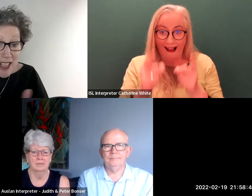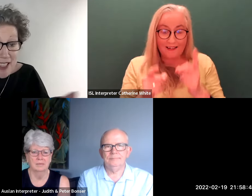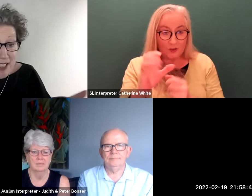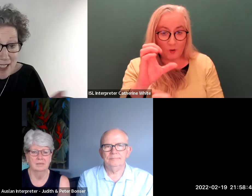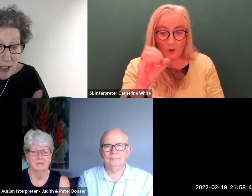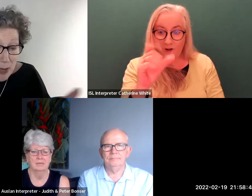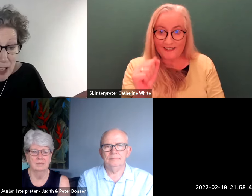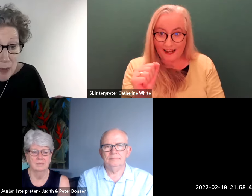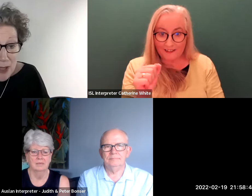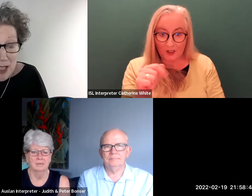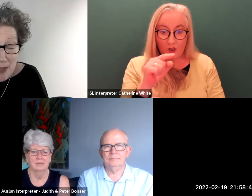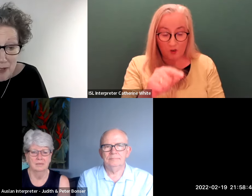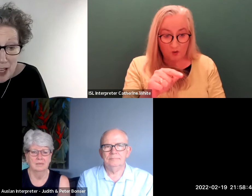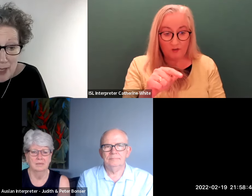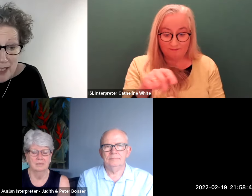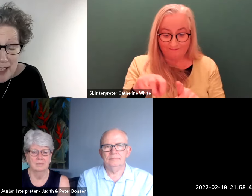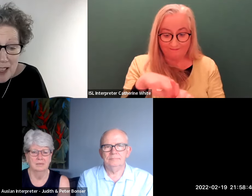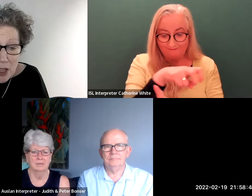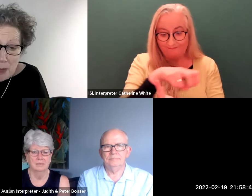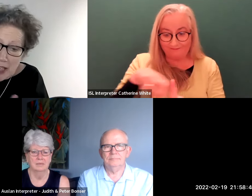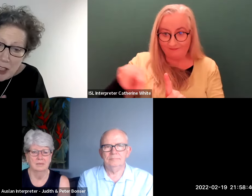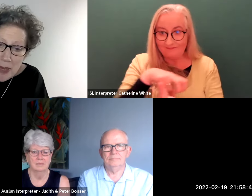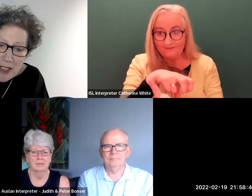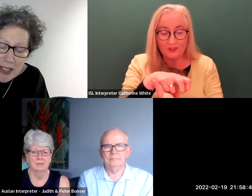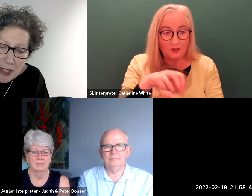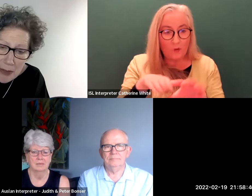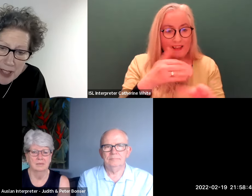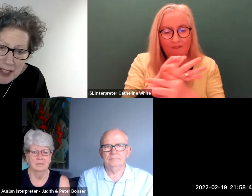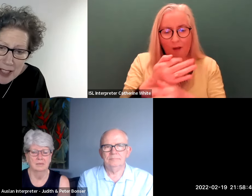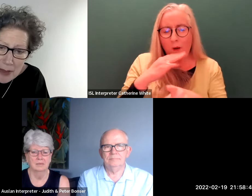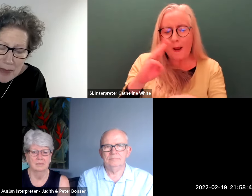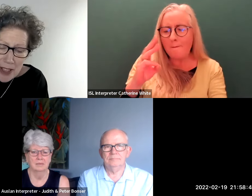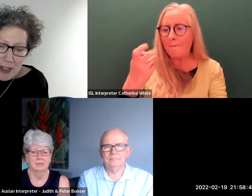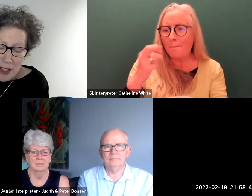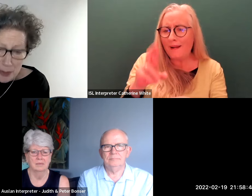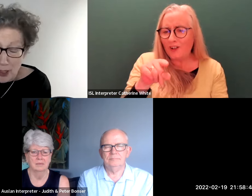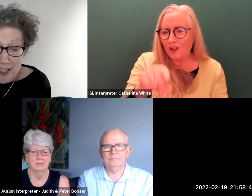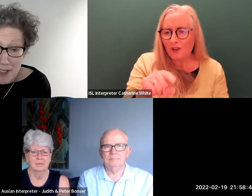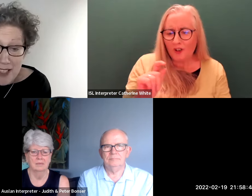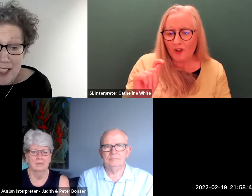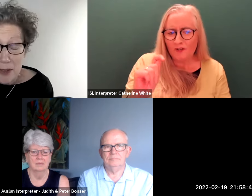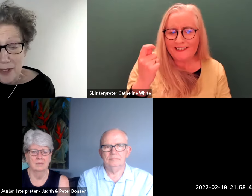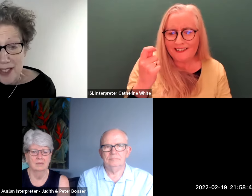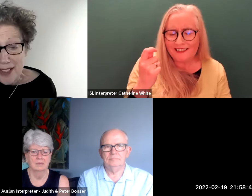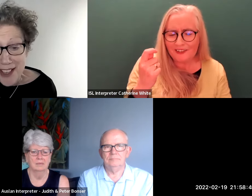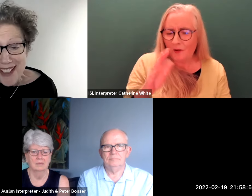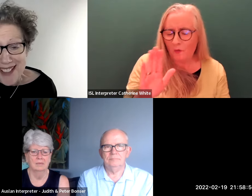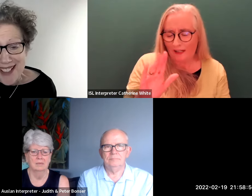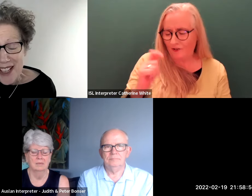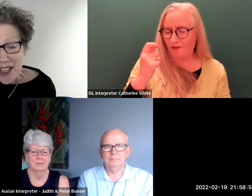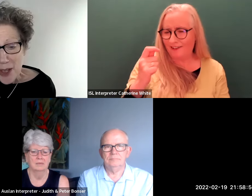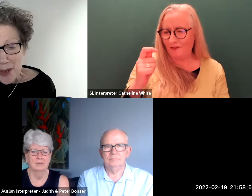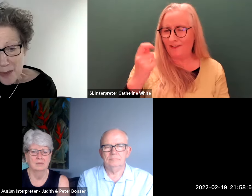facilitate and be go-betweens for families but i know peter you've recently well i say recently over recent